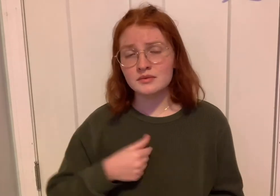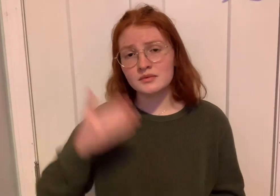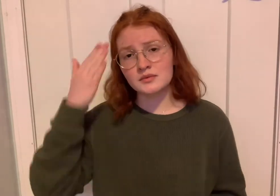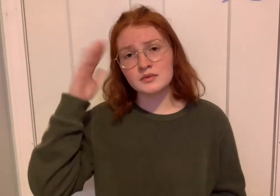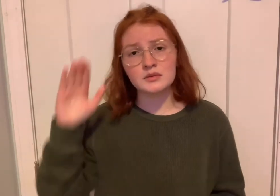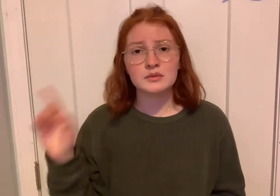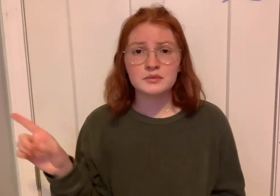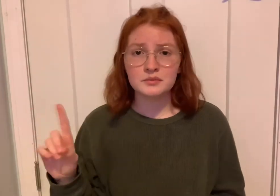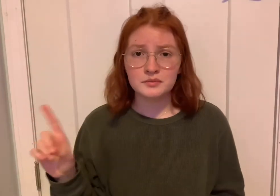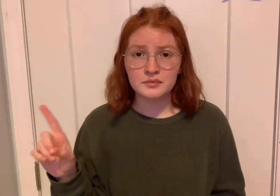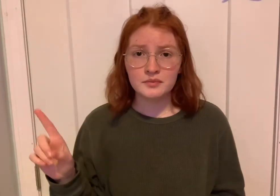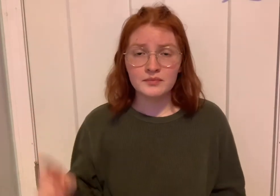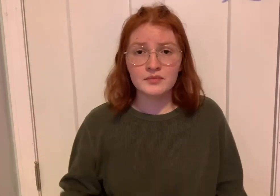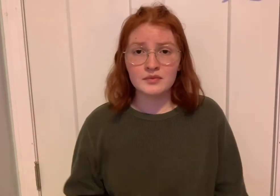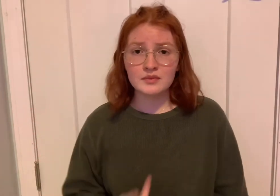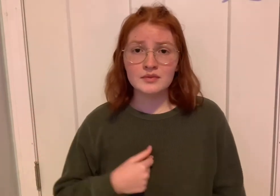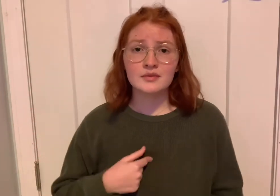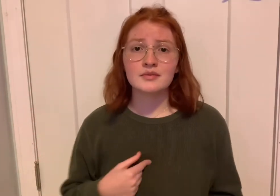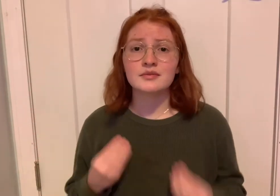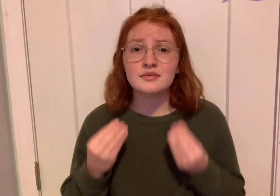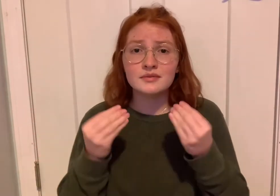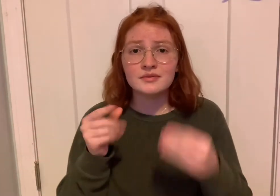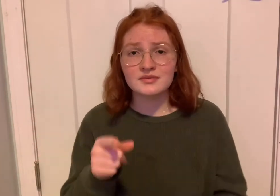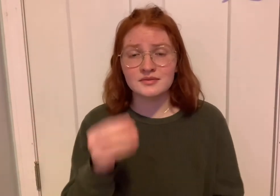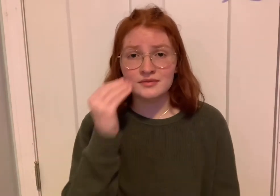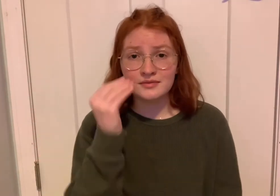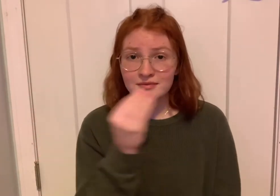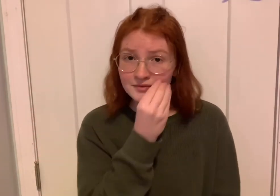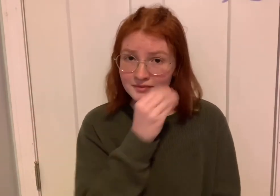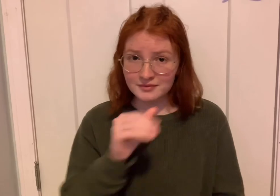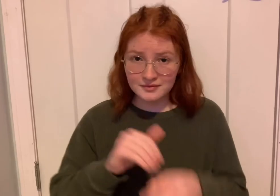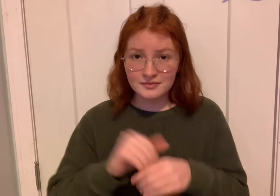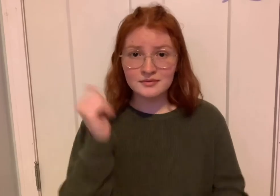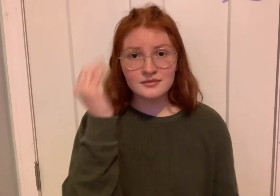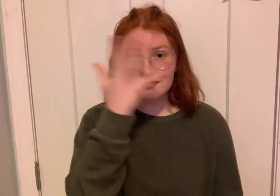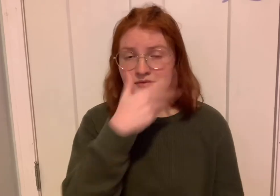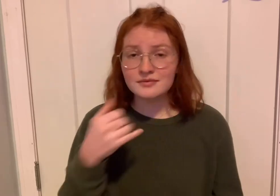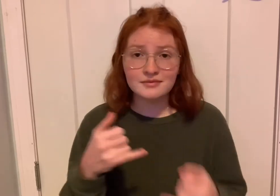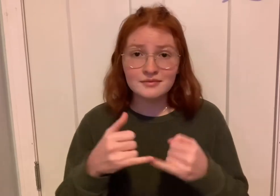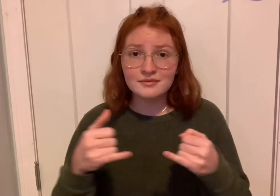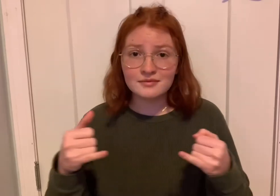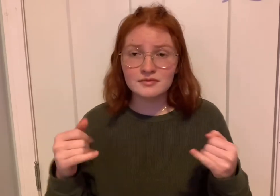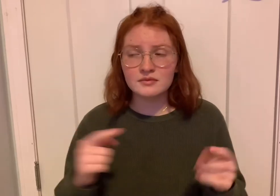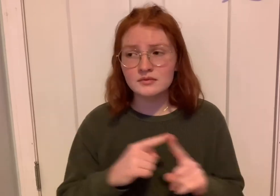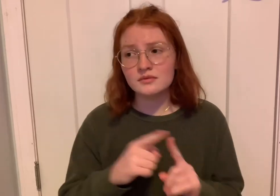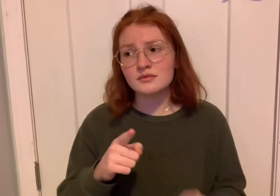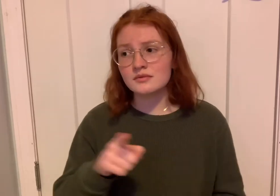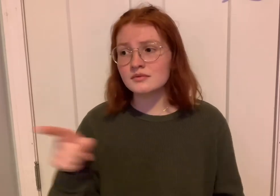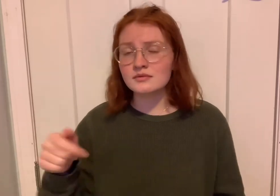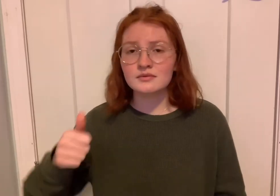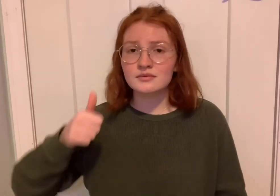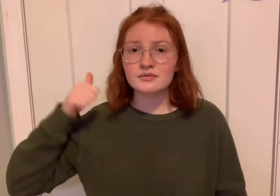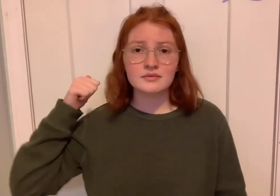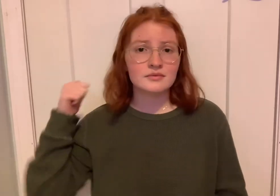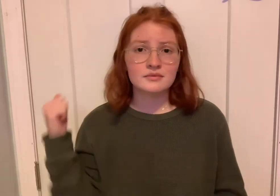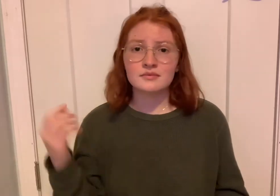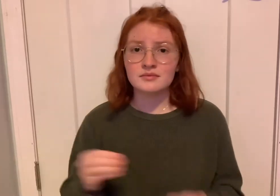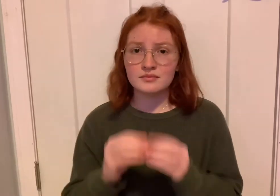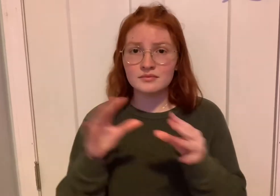know where I brought you daffodils on a pretty string But they won't flower like